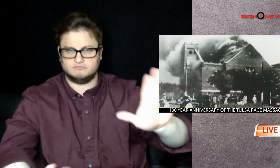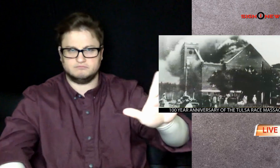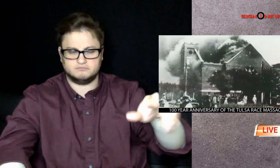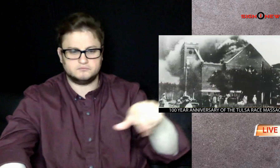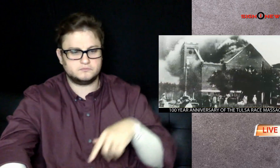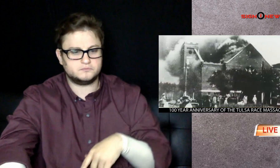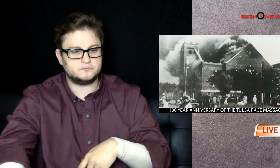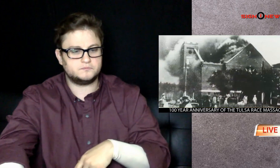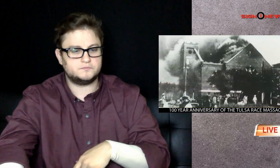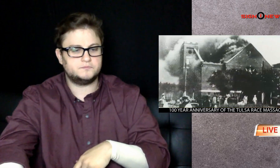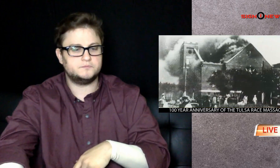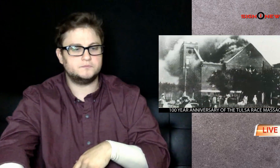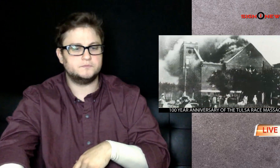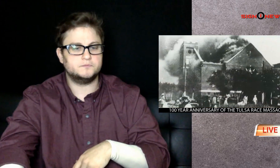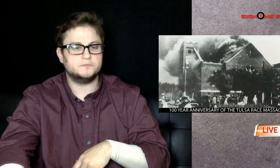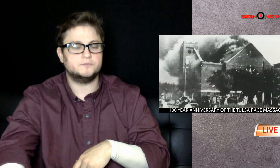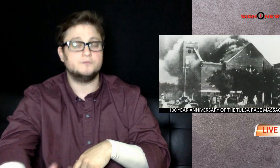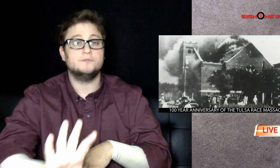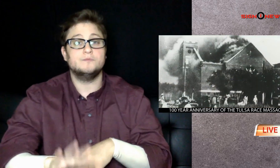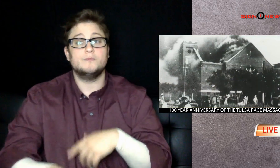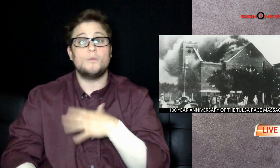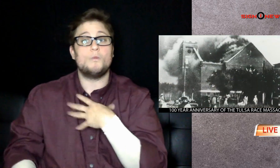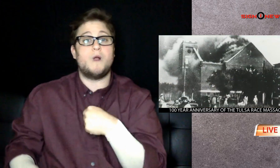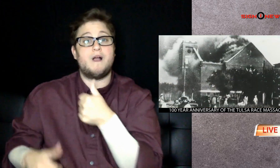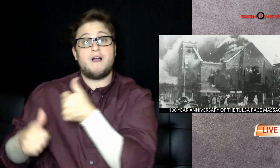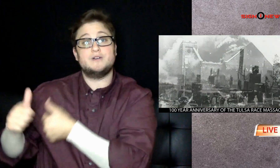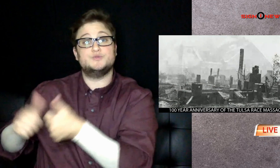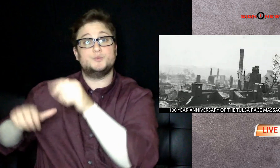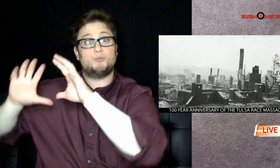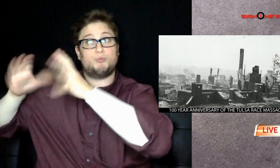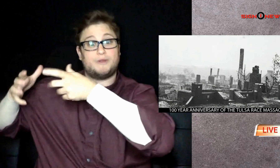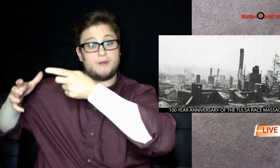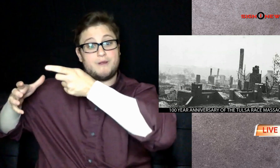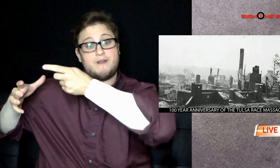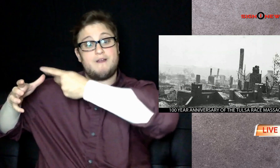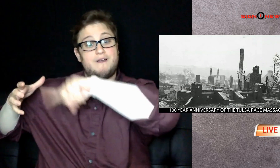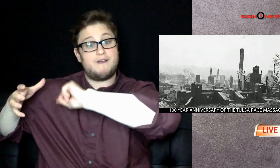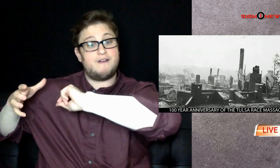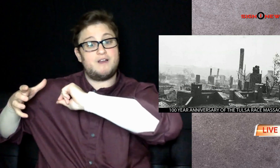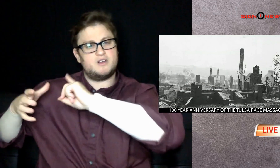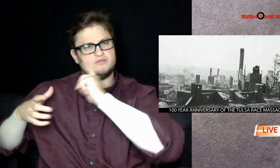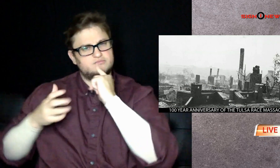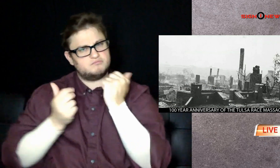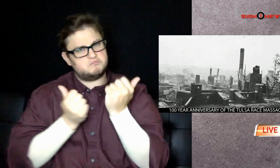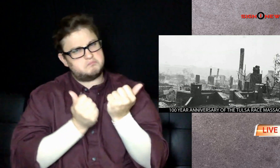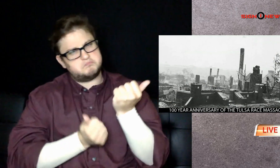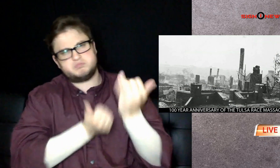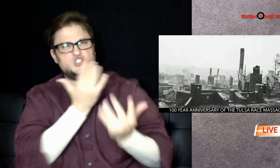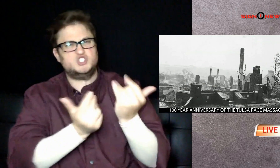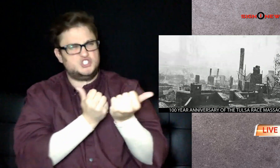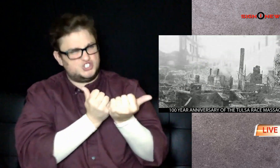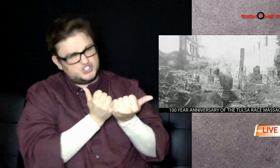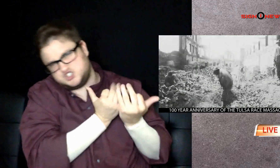known as Black Wall Street, was burned to the ground by white supremacists.